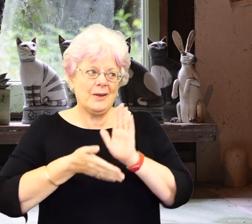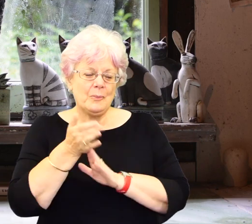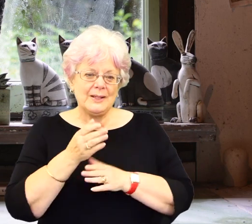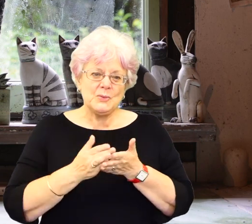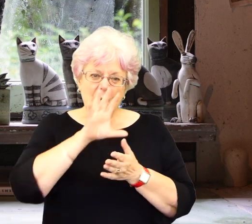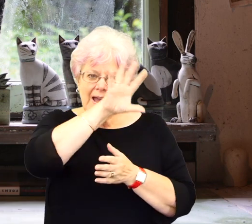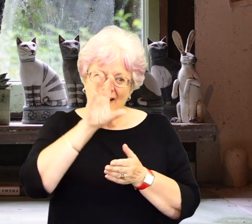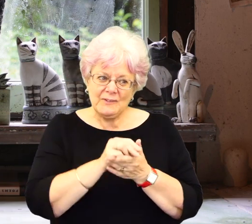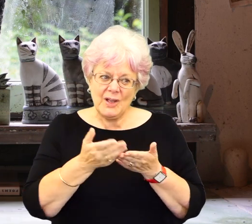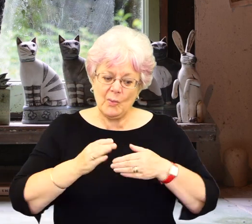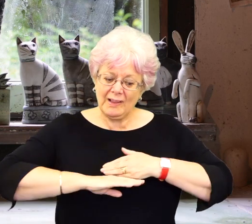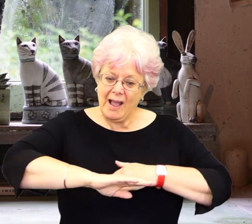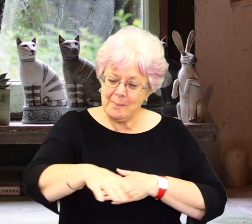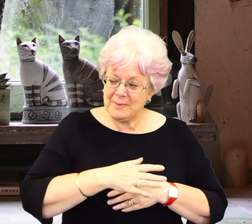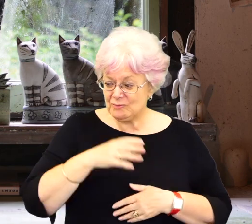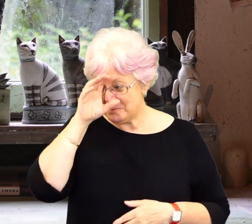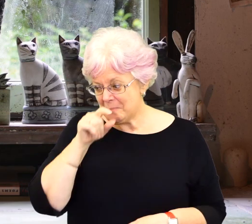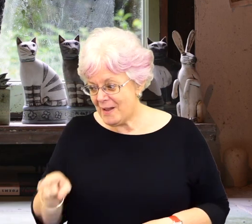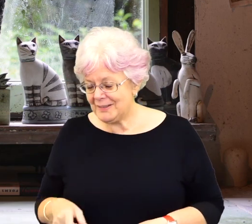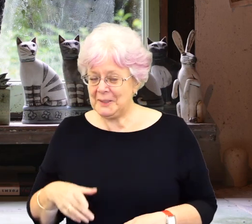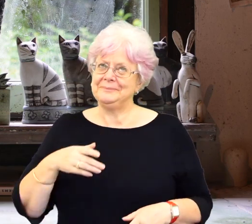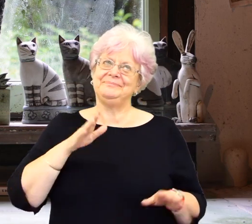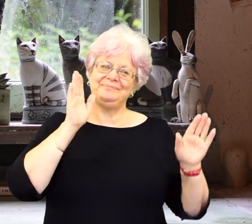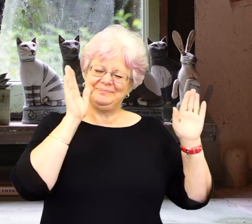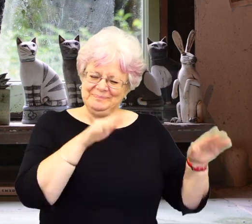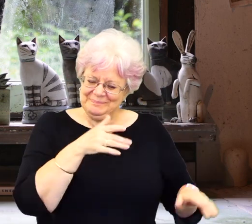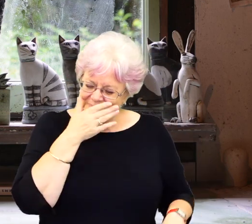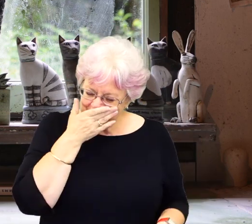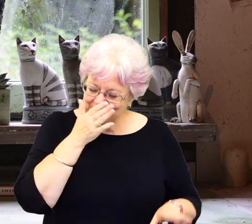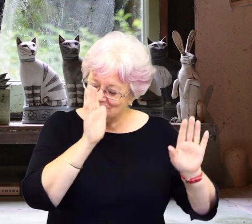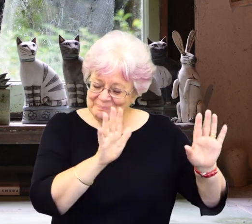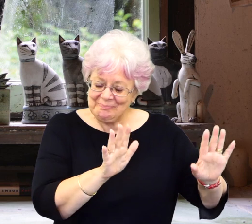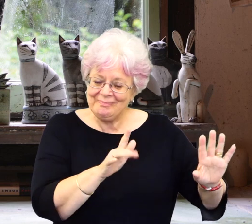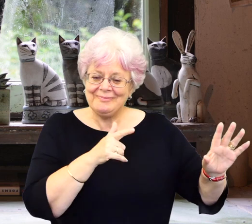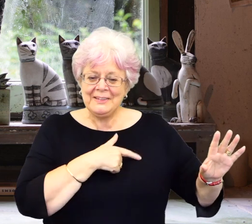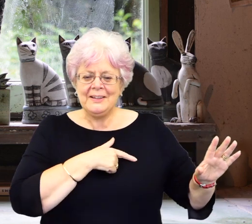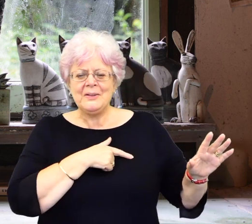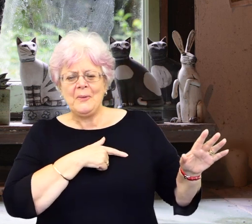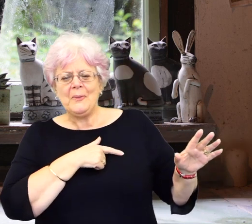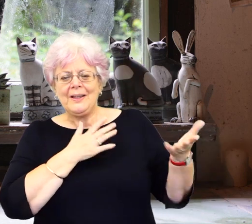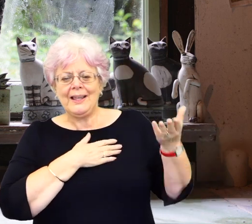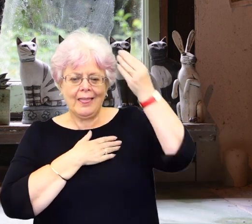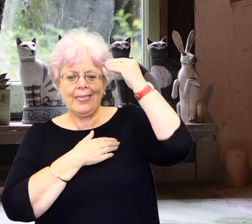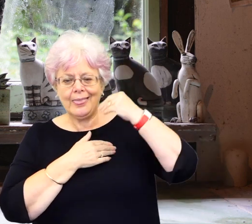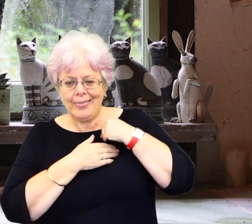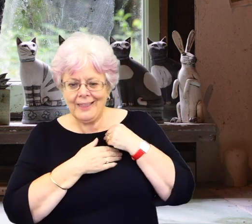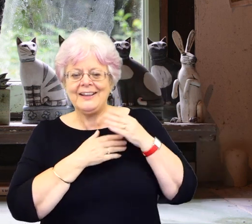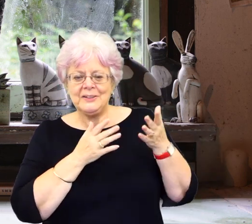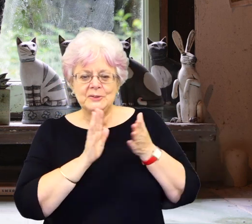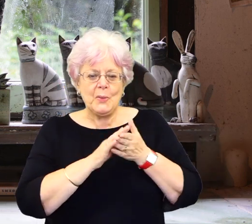Africa, and he got a carpet, you know, so I was sort of thinking, gosh, he still, he was reminded, so he